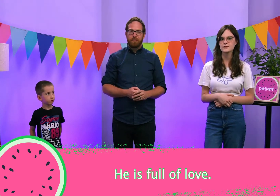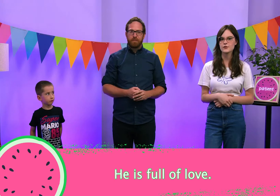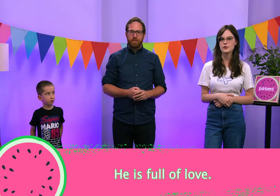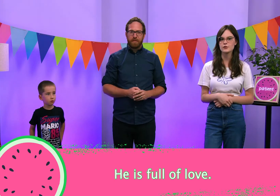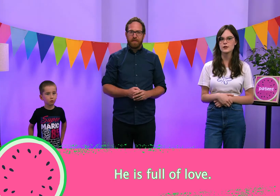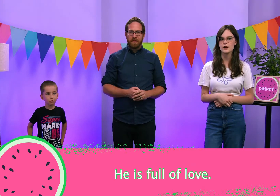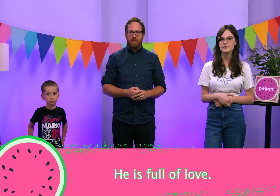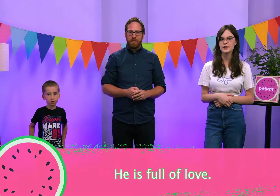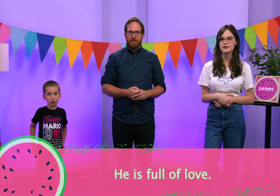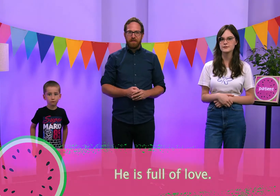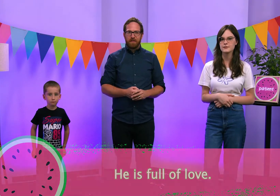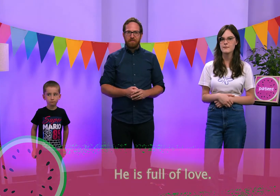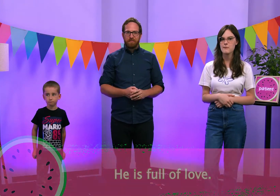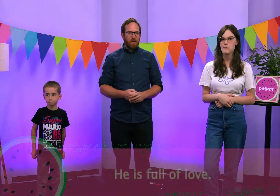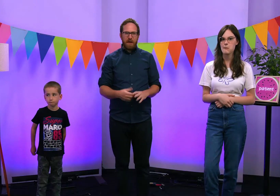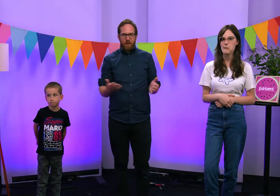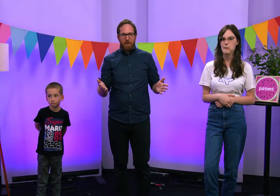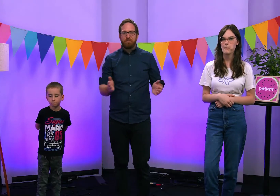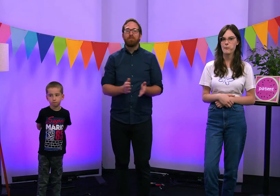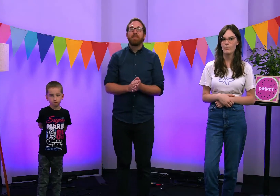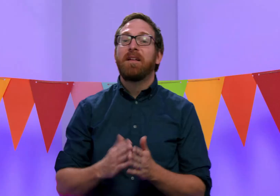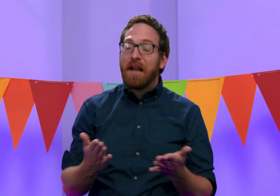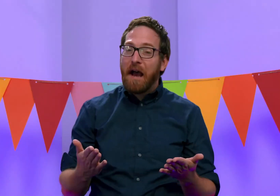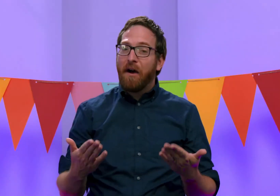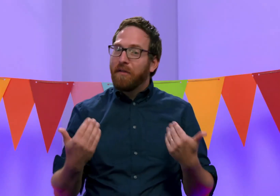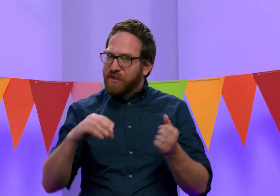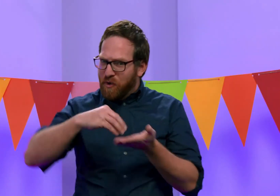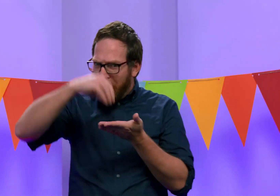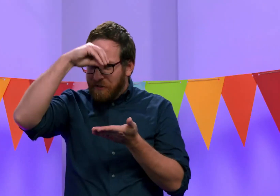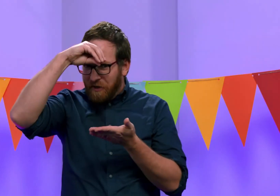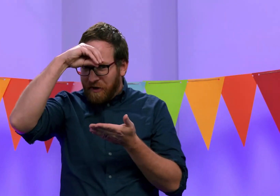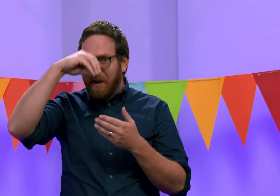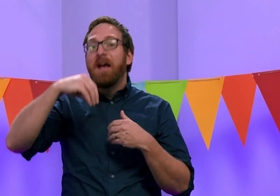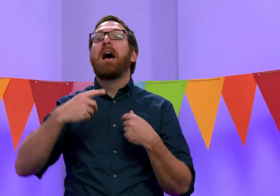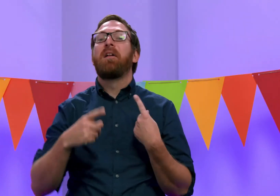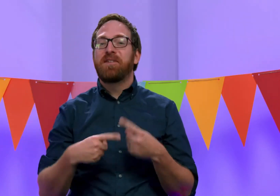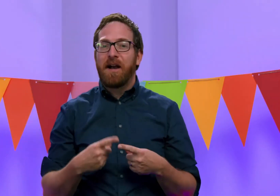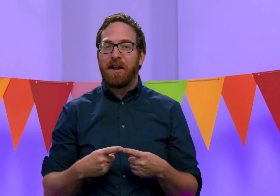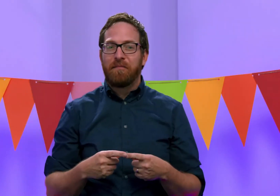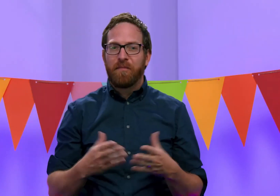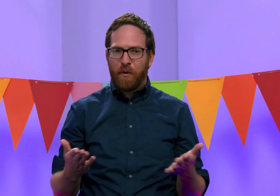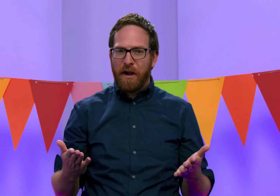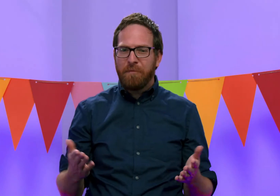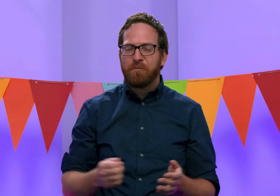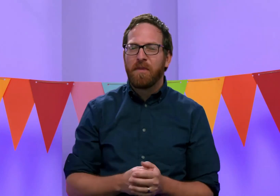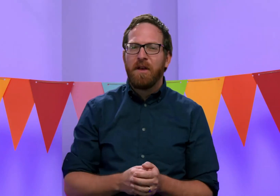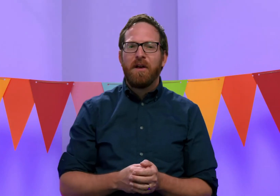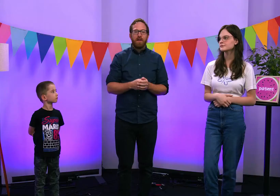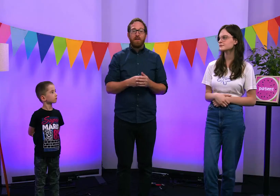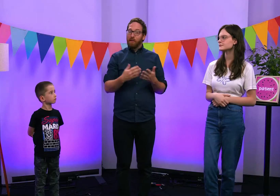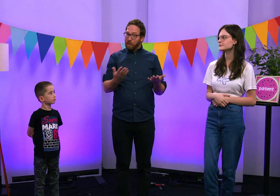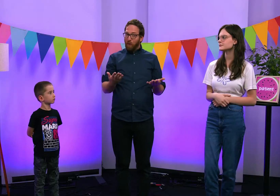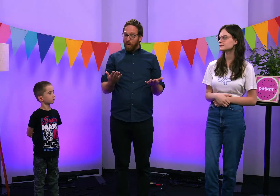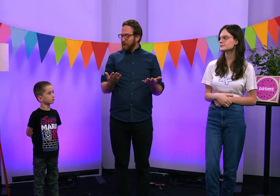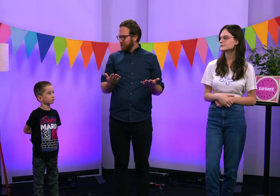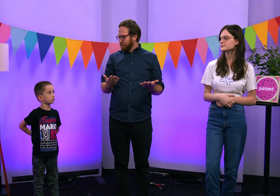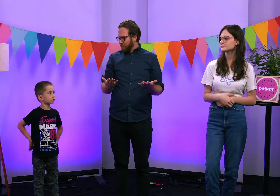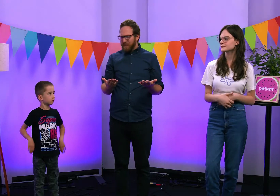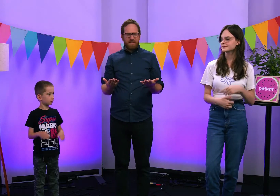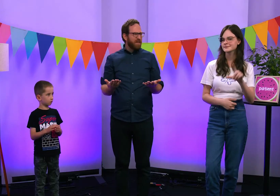is full of love. Okay great. Now let's try and learn how to sign it. Are ready? The Lord, we did